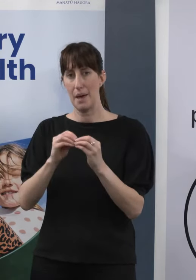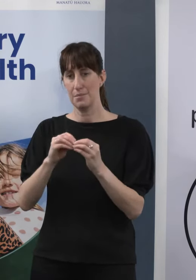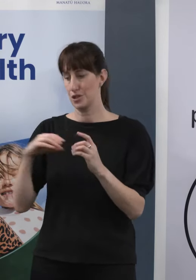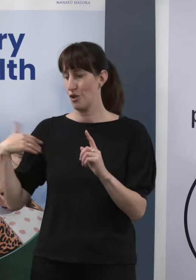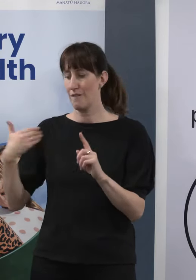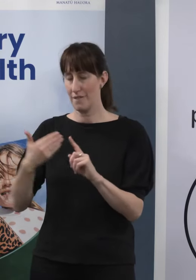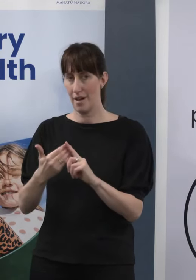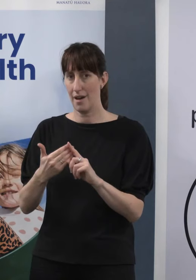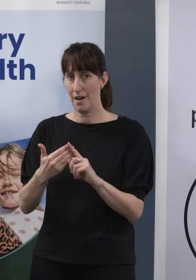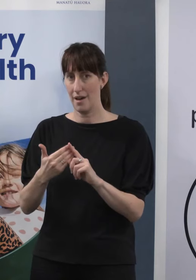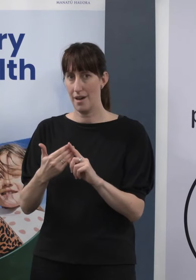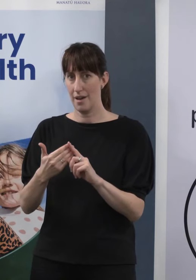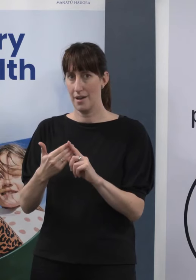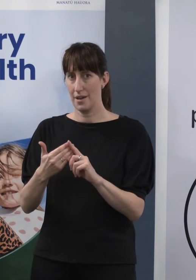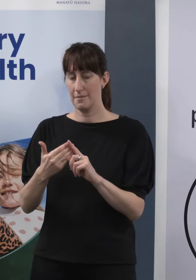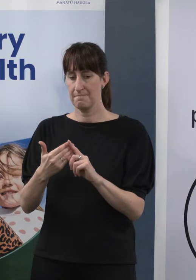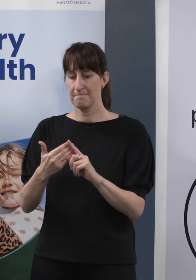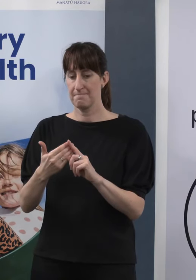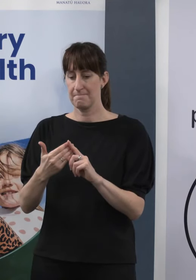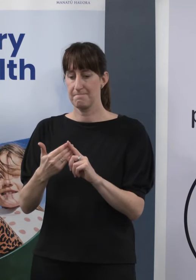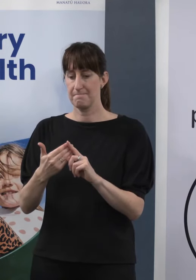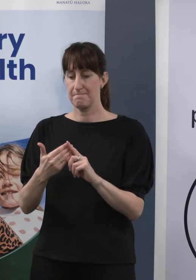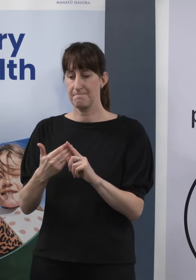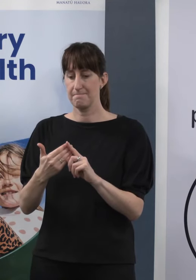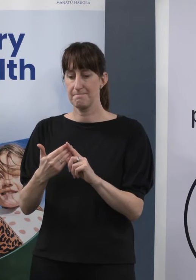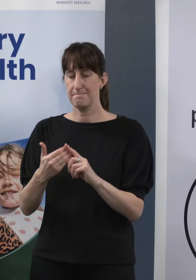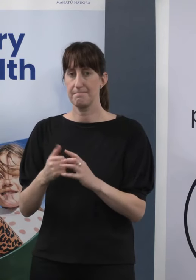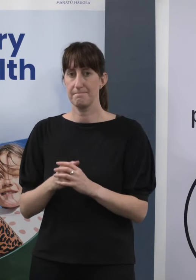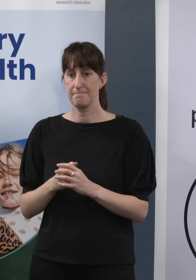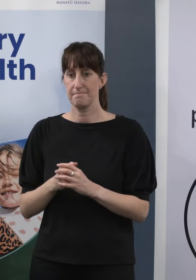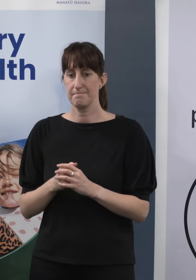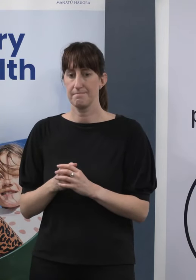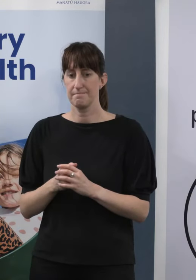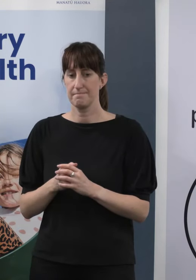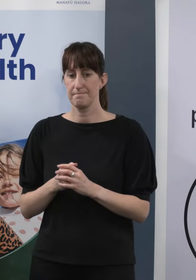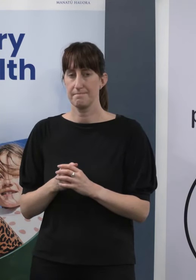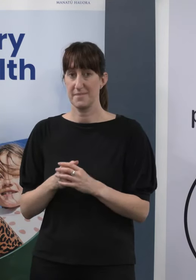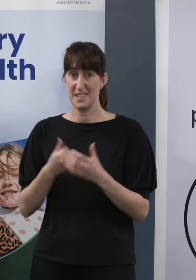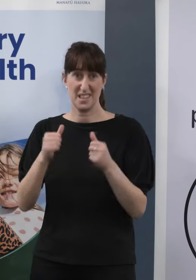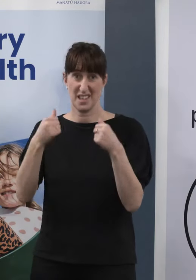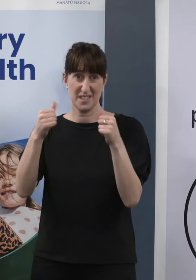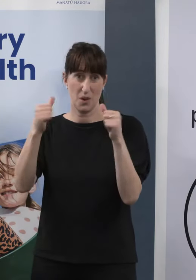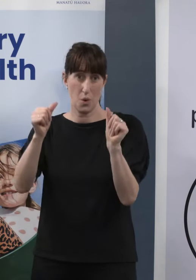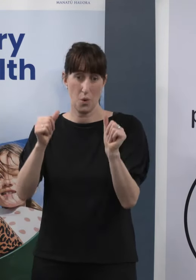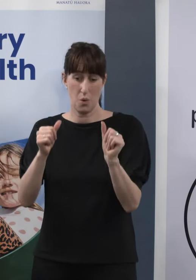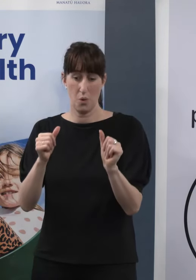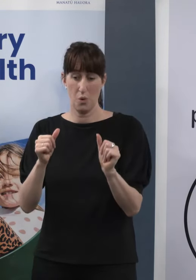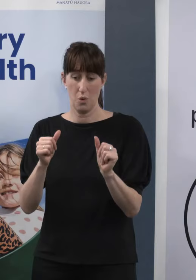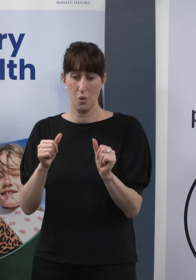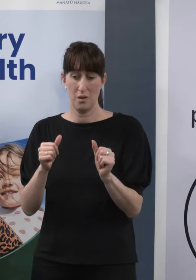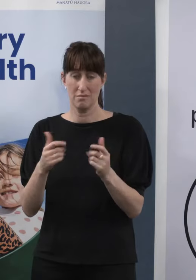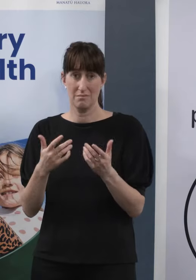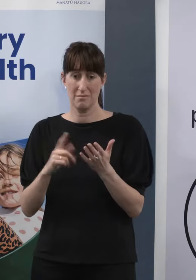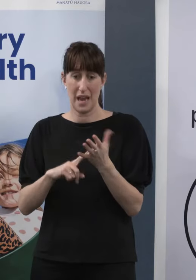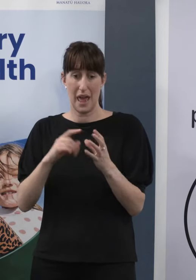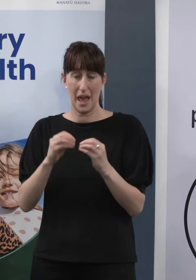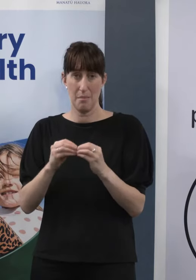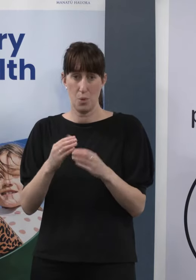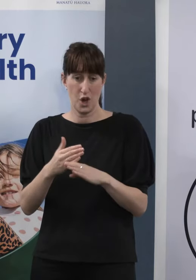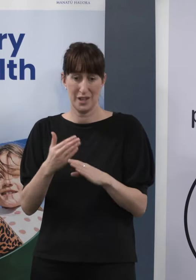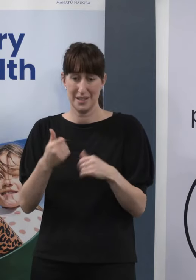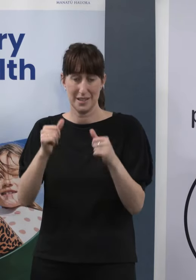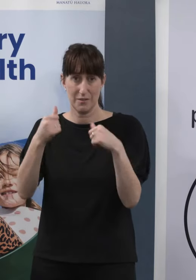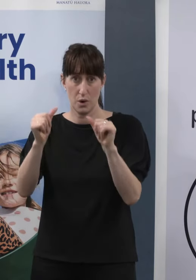in New Zealand's response to the outbreak, it's been fundamentally successful, our ability to ramp up